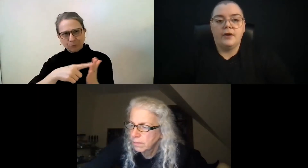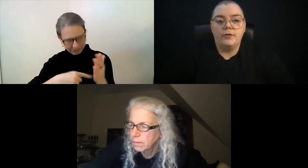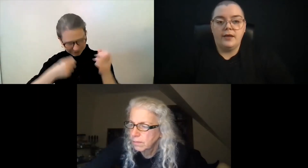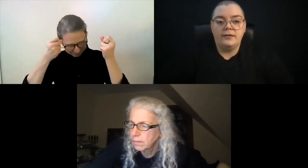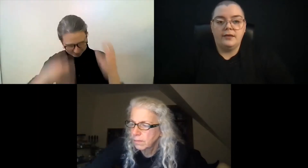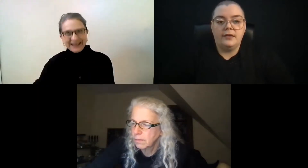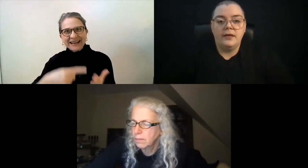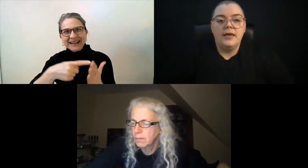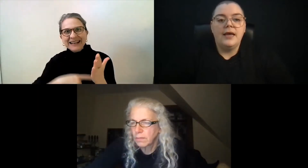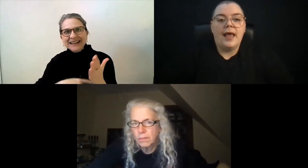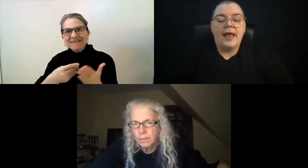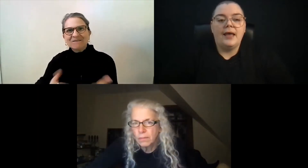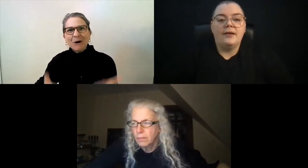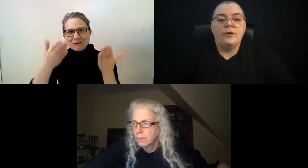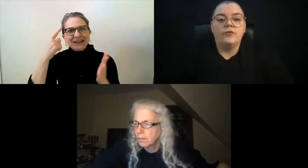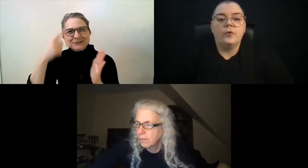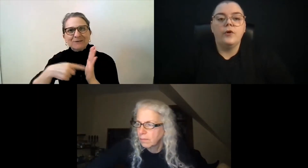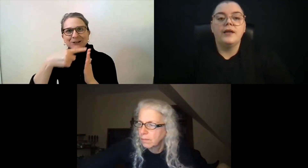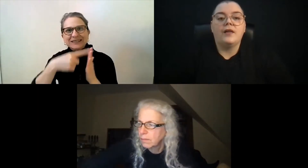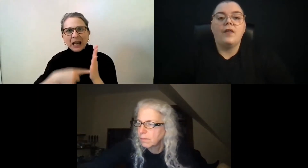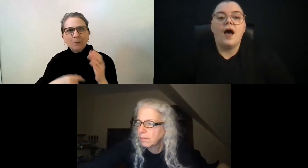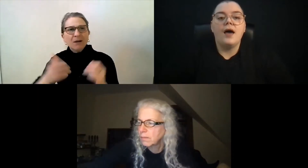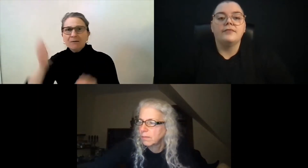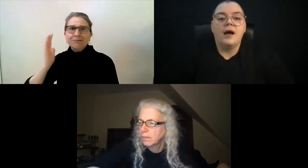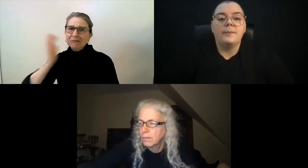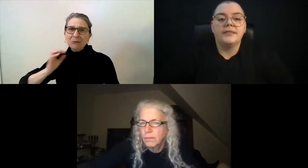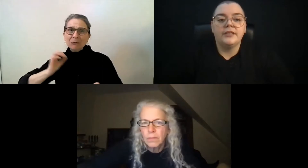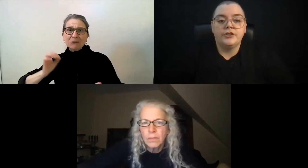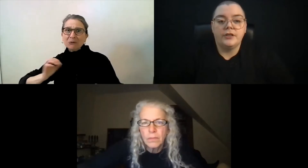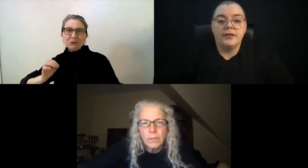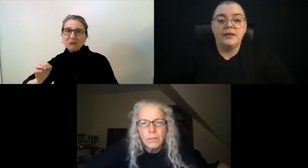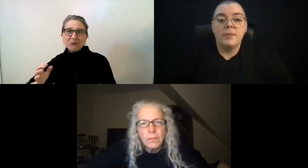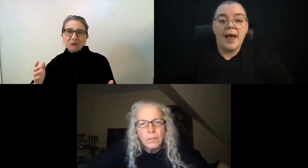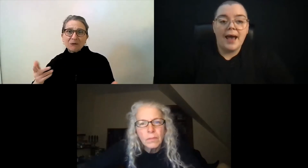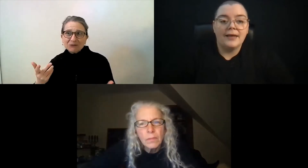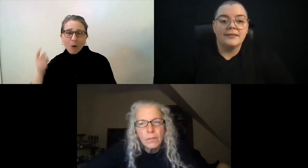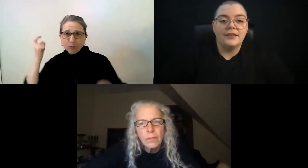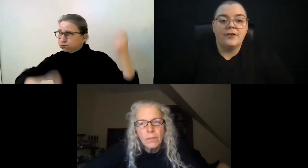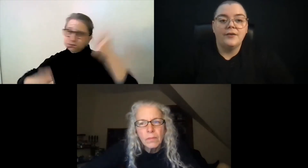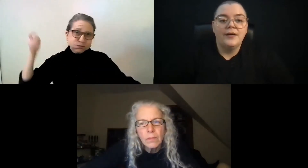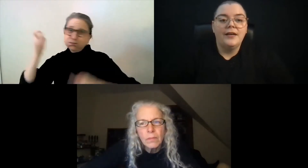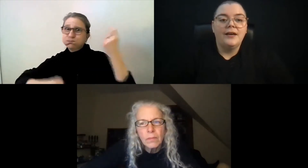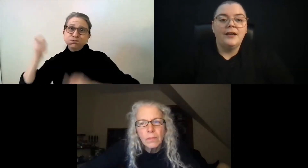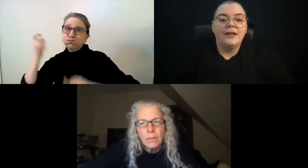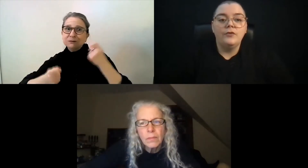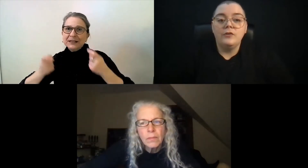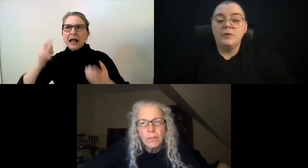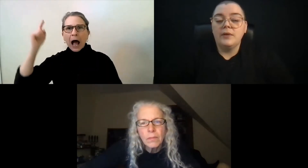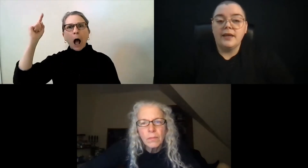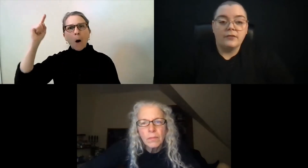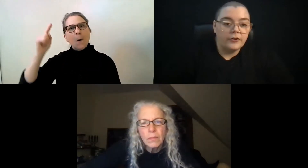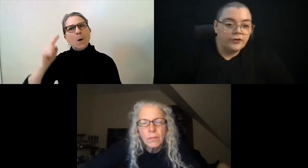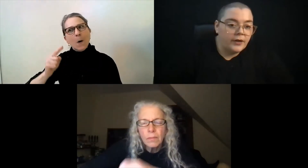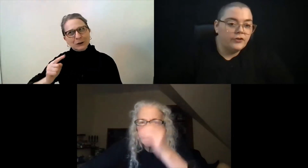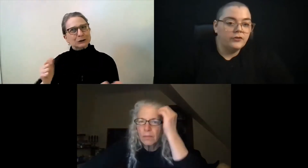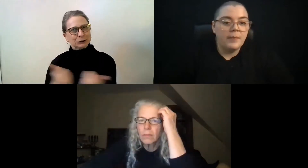fundraising. And so we're in a lot of competition. In the past, you know, it used to be we'd get large donations, many